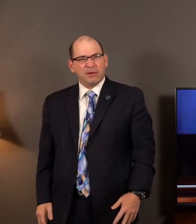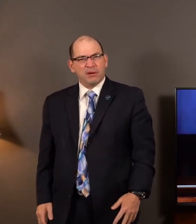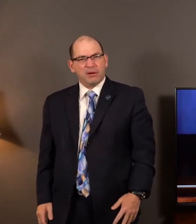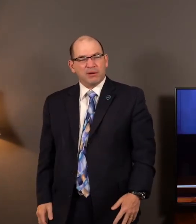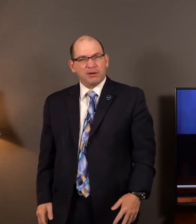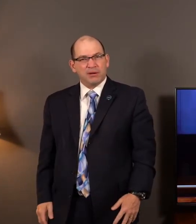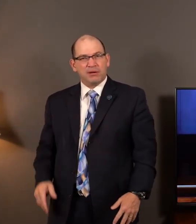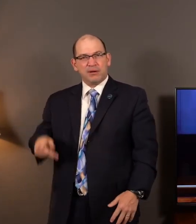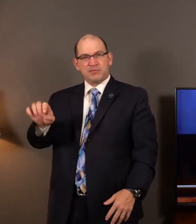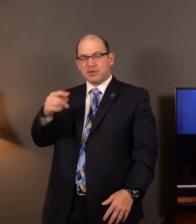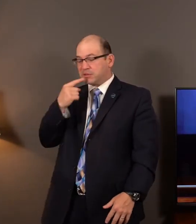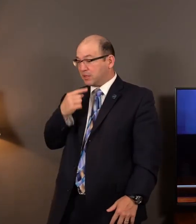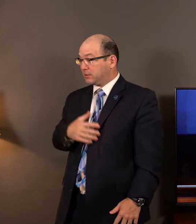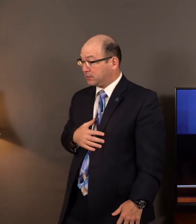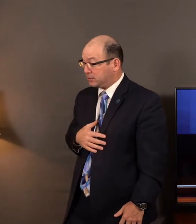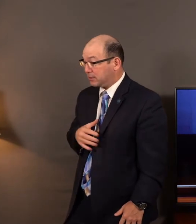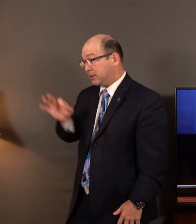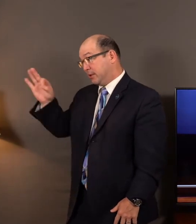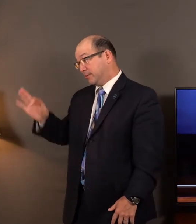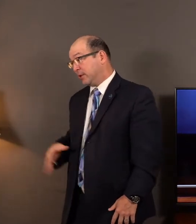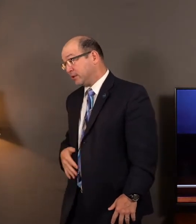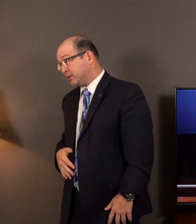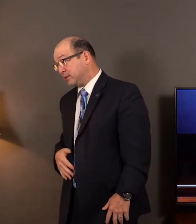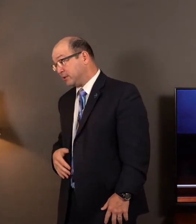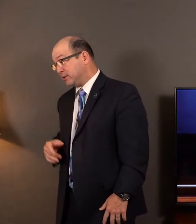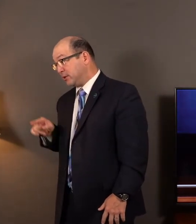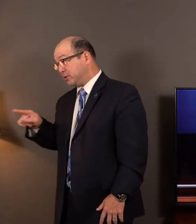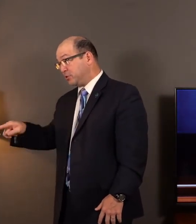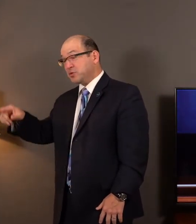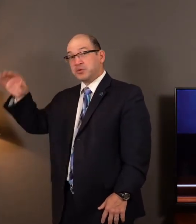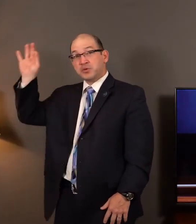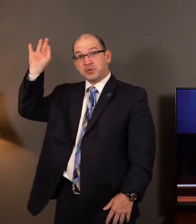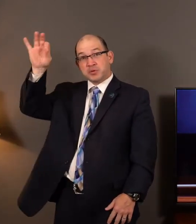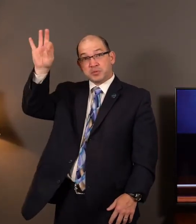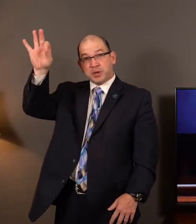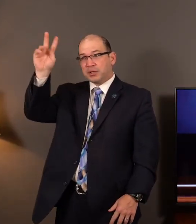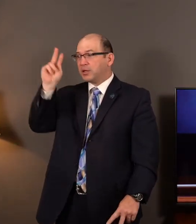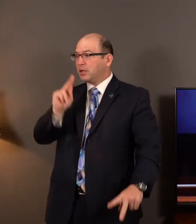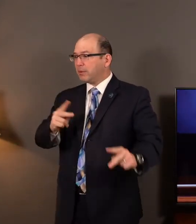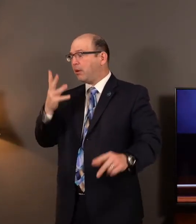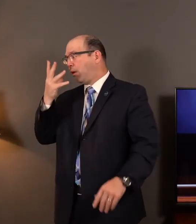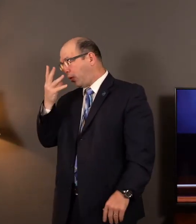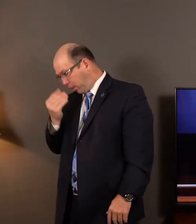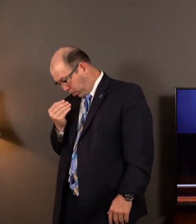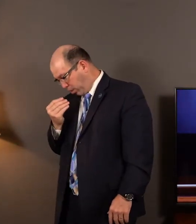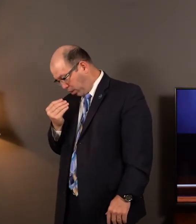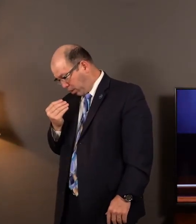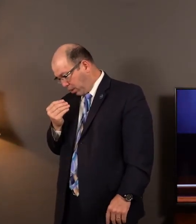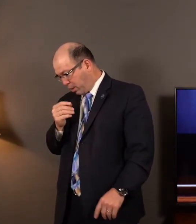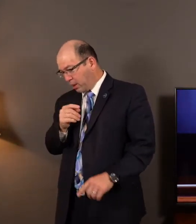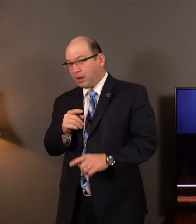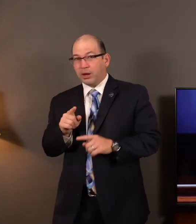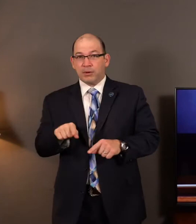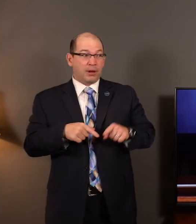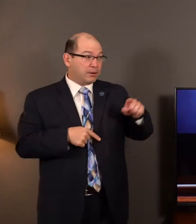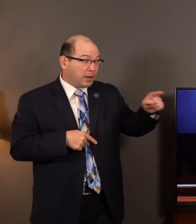Peter looked at him and said, Well, pastor, when you preached, people slept. But when that bus driver drove his bus,